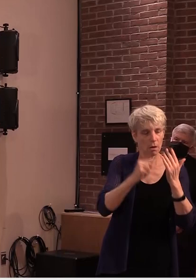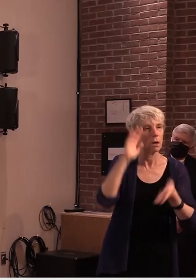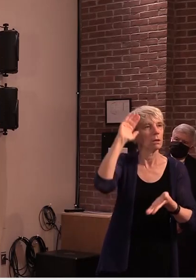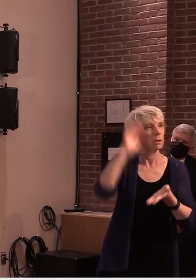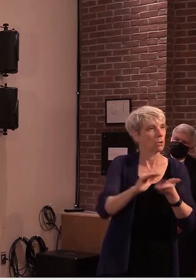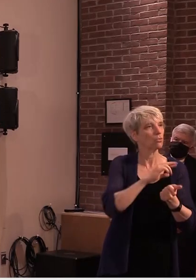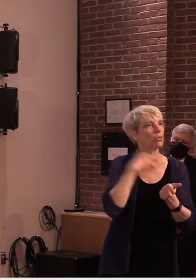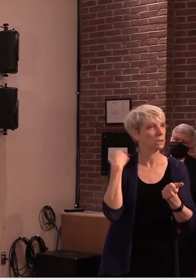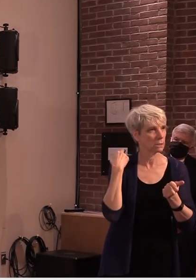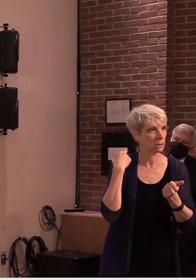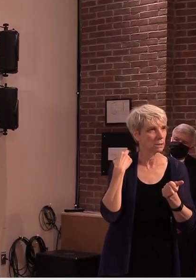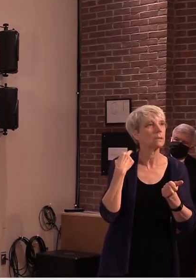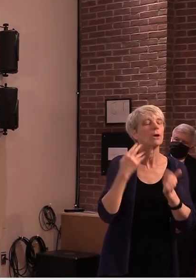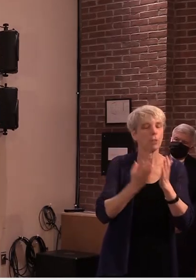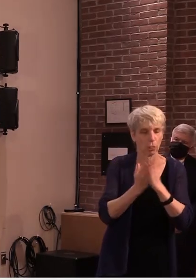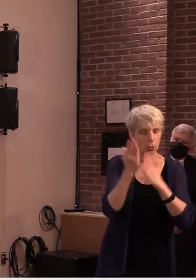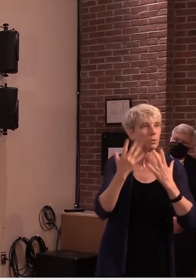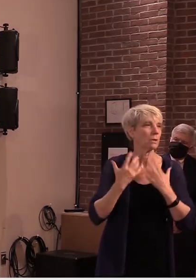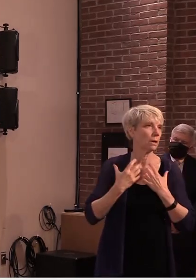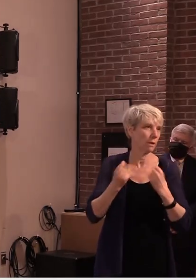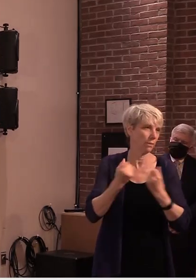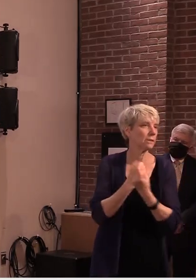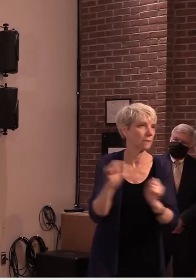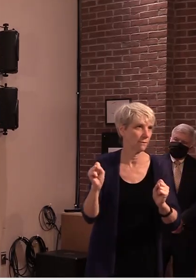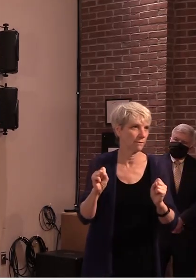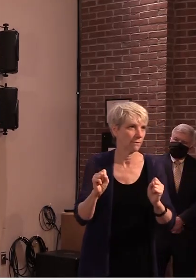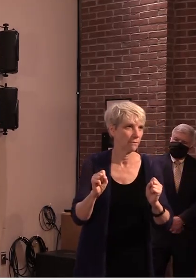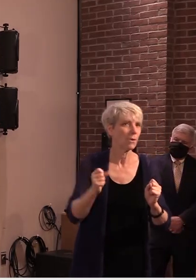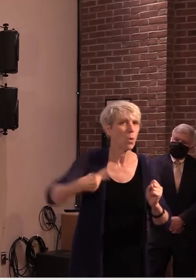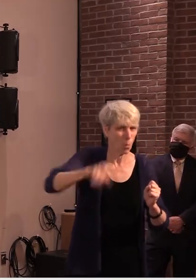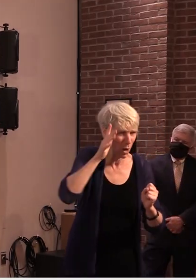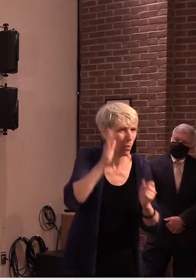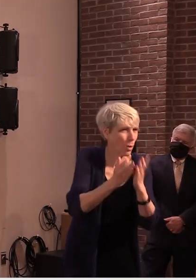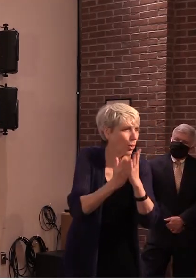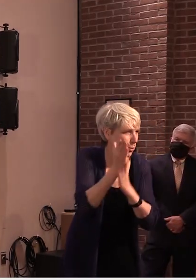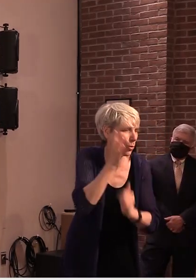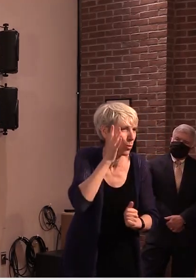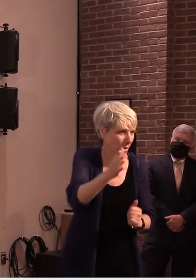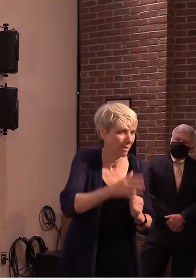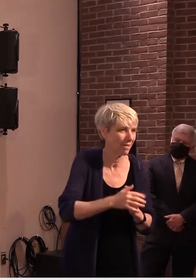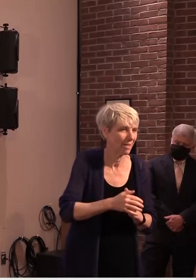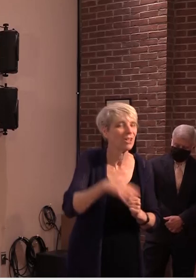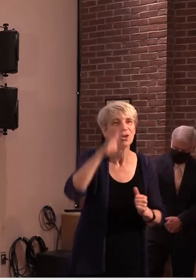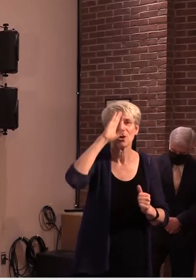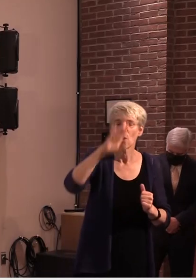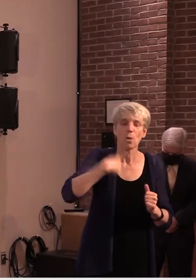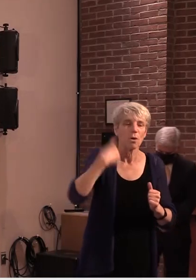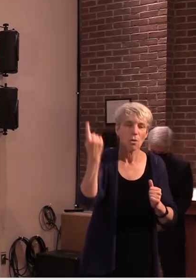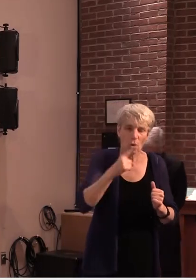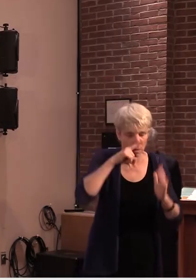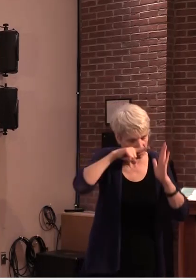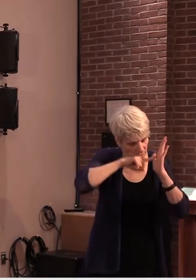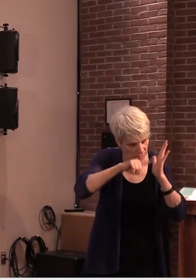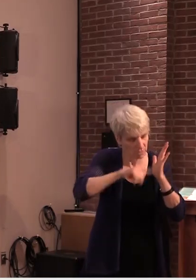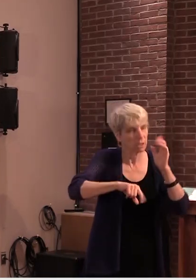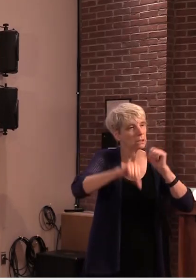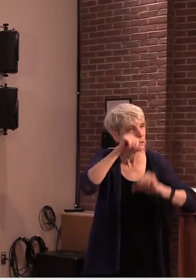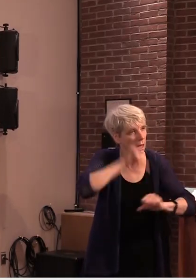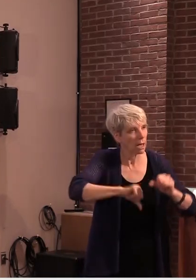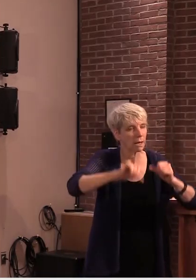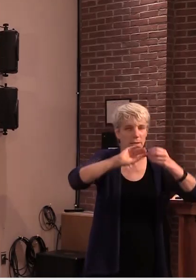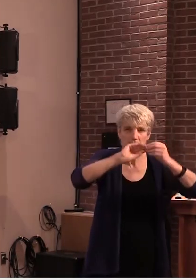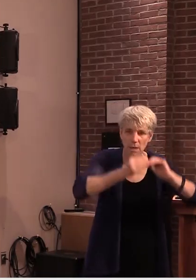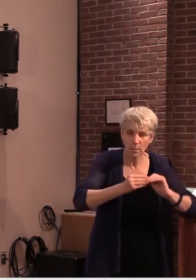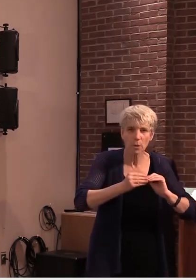through this eventually and know that we'll continue to review the ever evolving science and global knowledge about